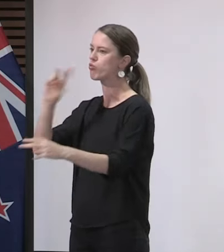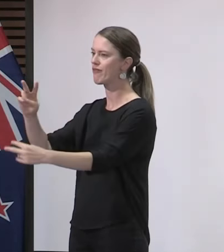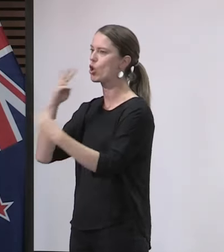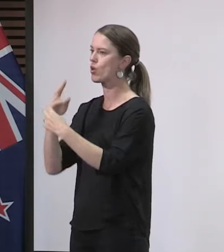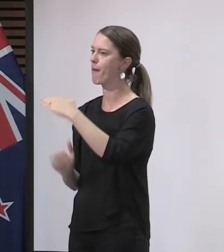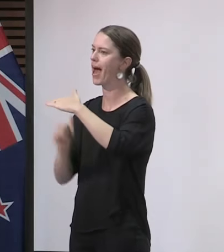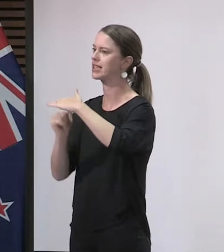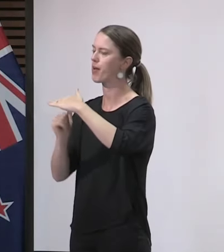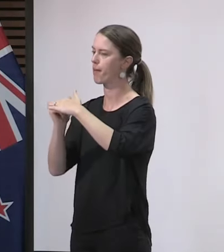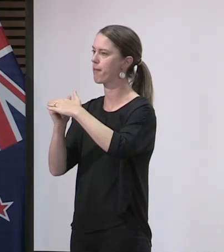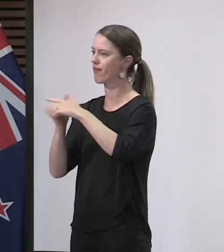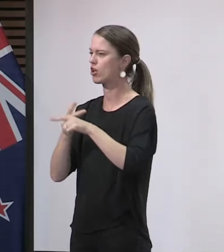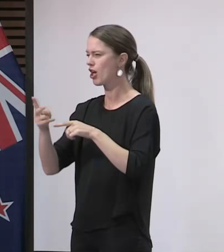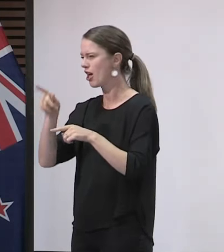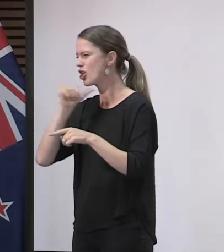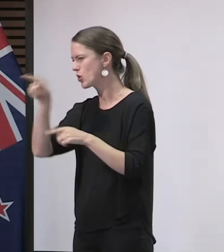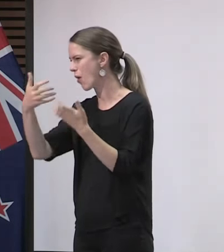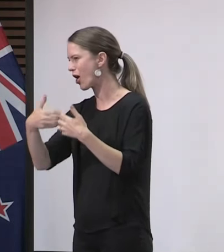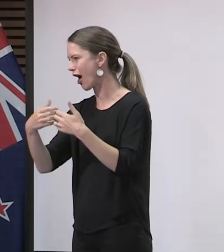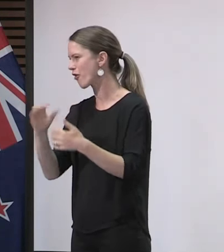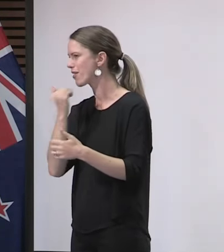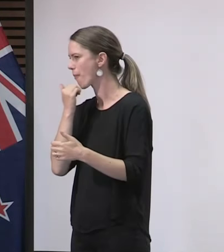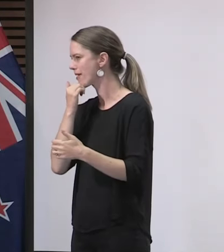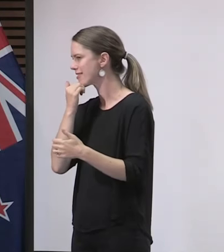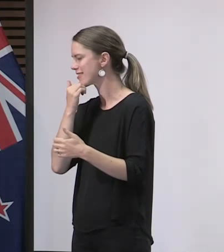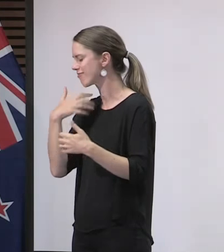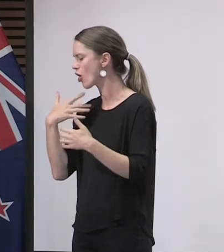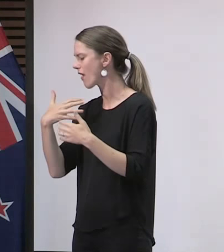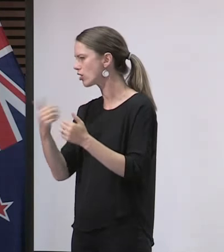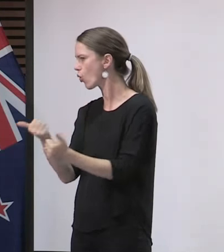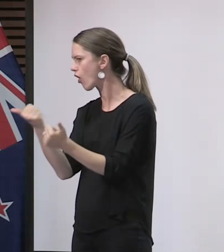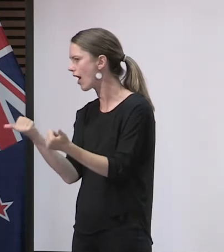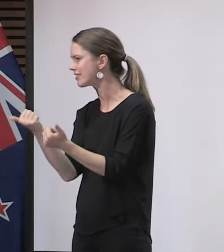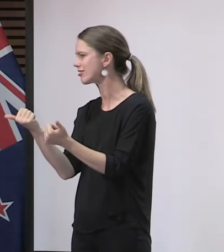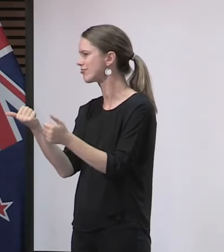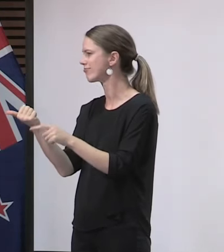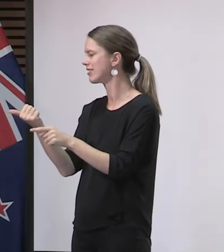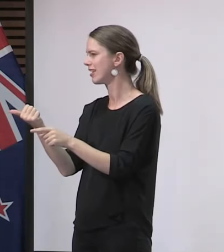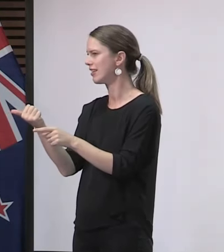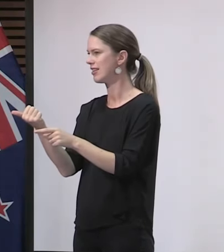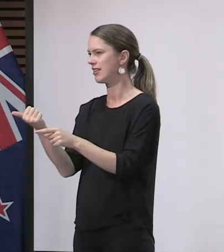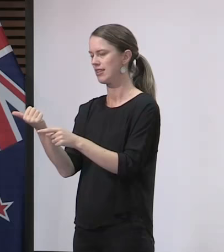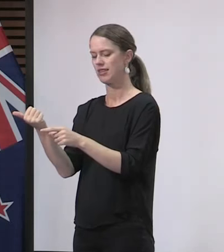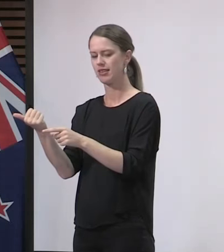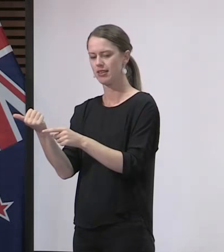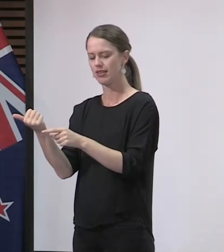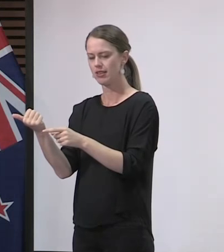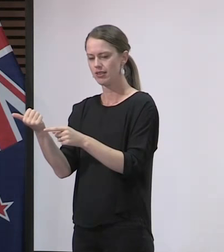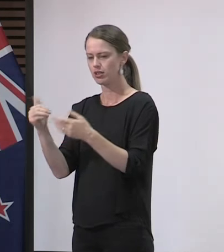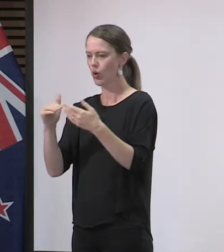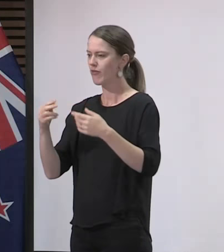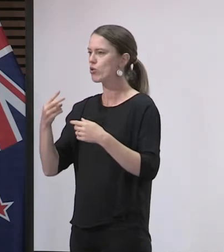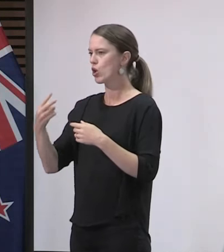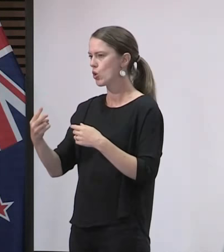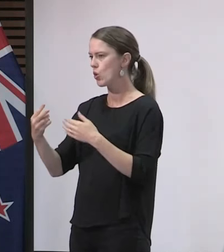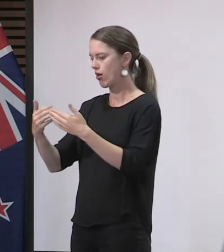And I think you will be able to infer from the numbers that everything remains promising, remembering that it's not just the time we've spent in Alert Level 2, but actually